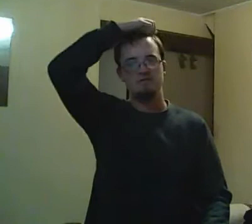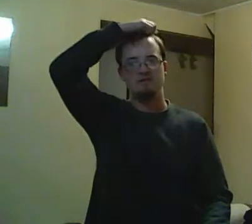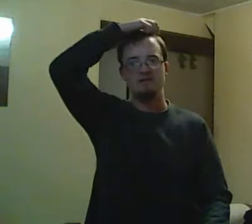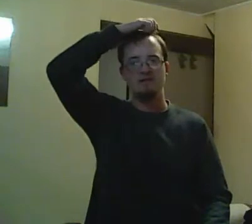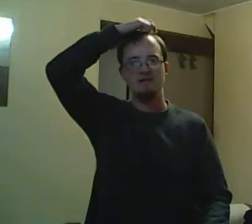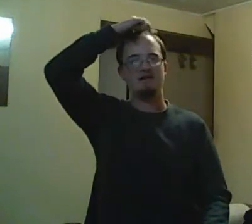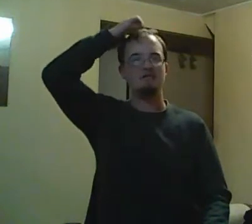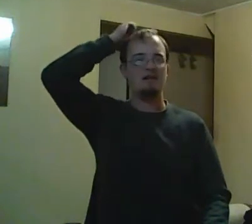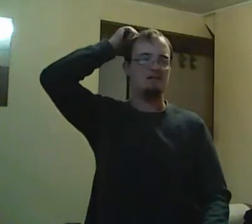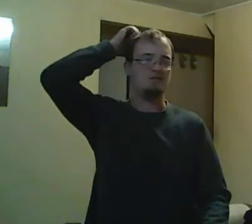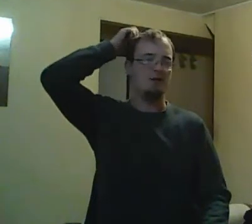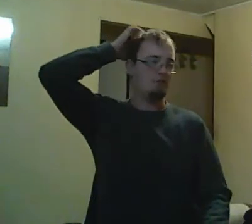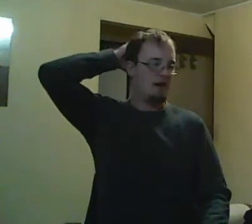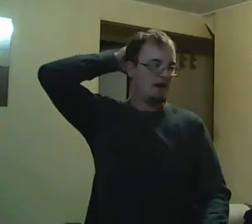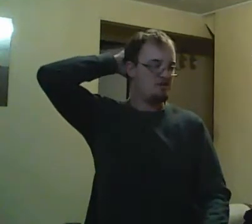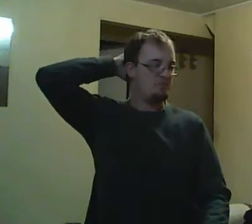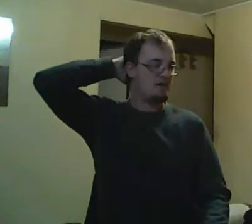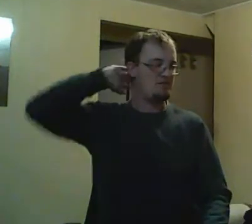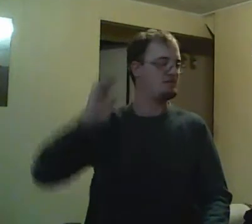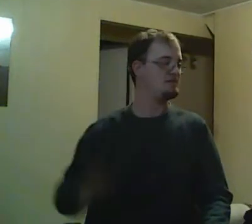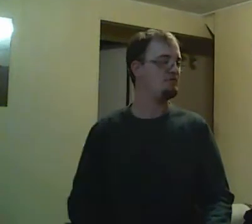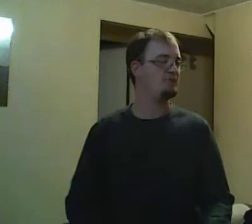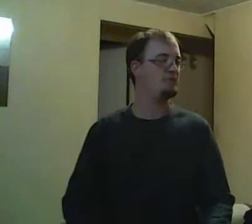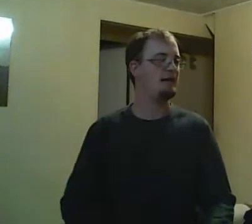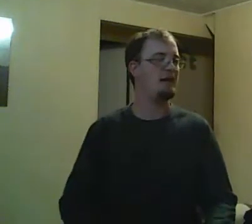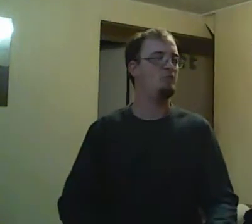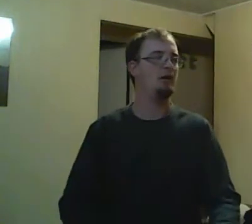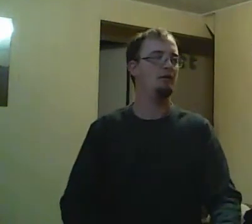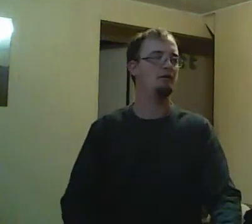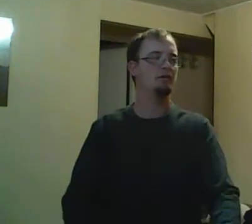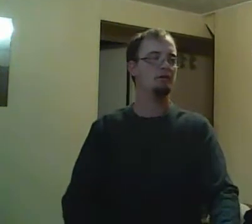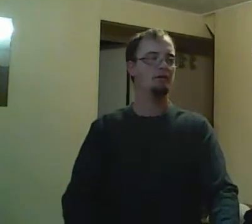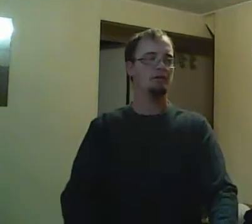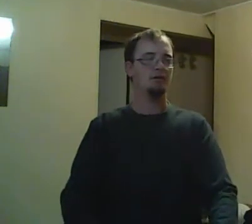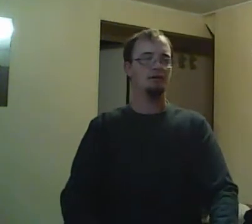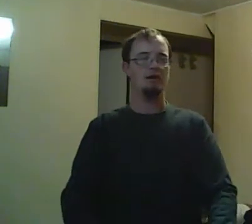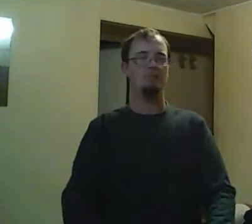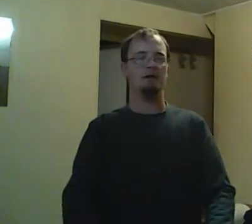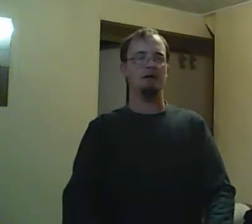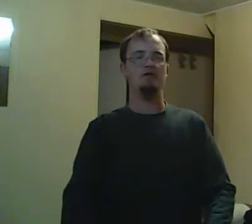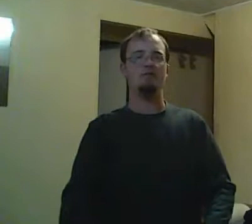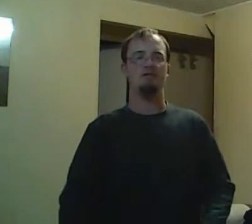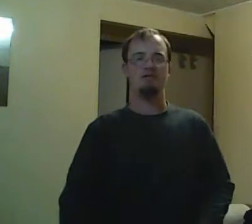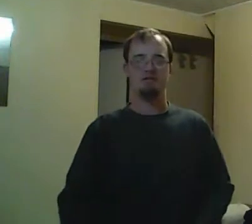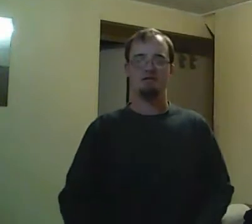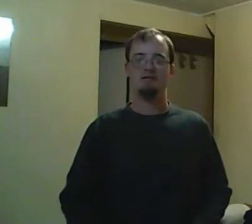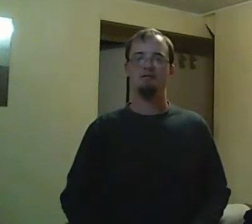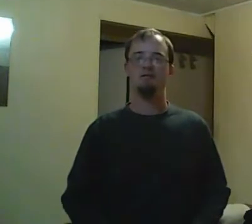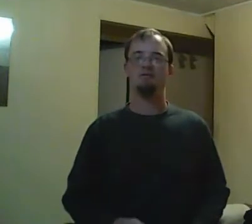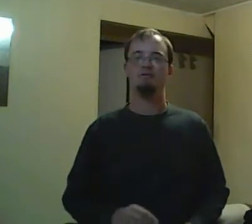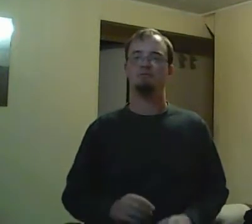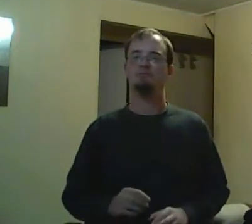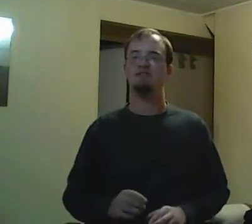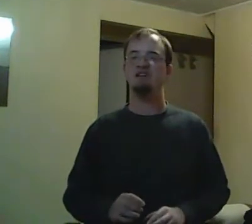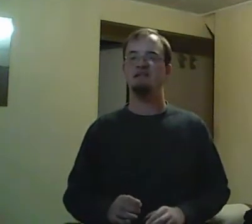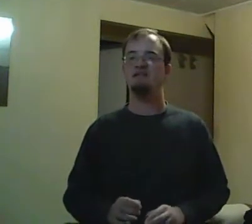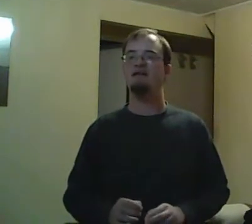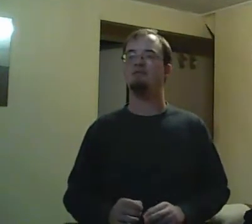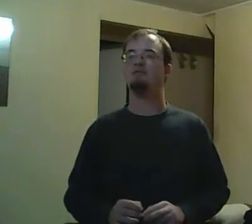a suit for Wacky Brain. Rick laments the fact that his dad's not going to be around to see him. And Rick's mom